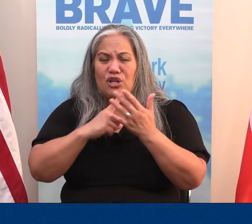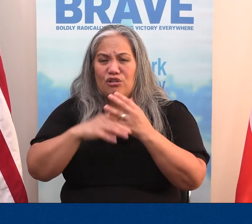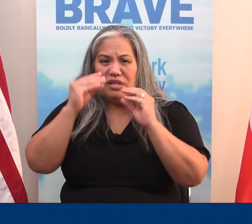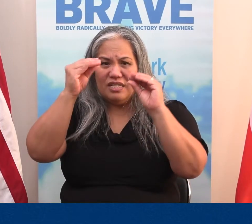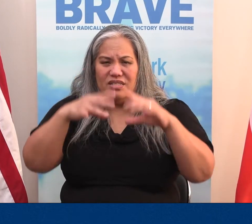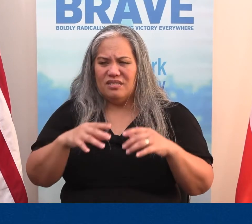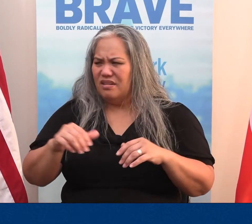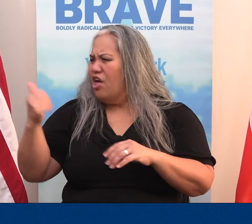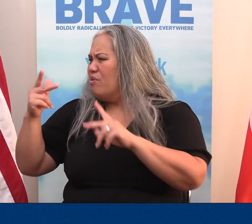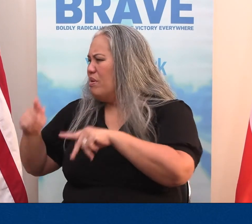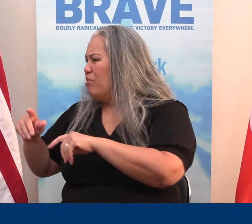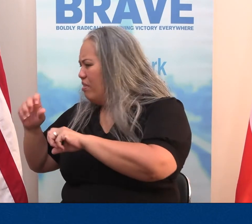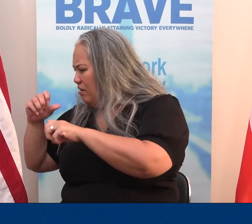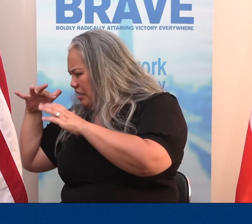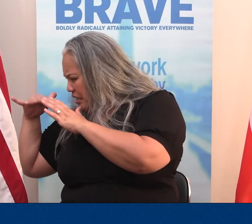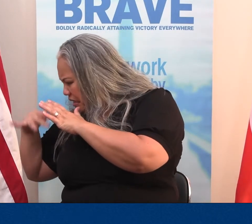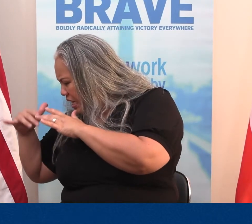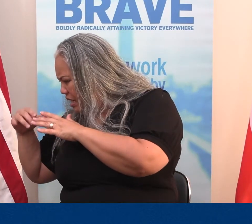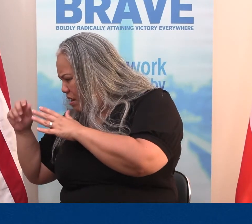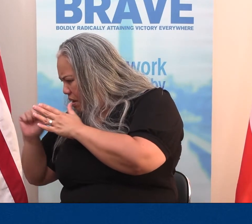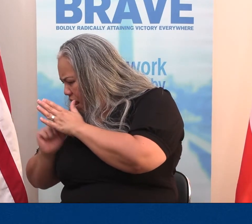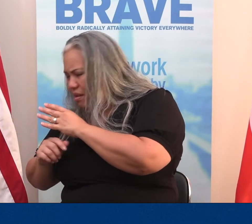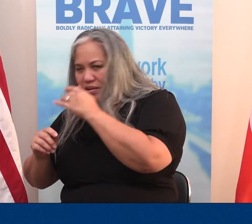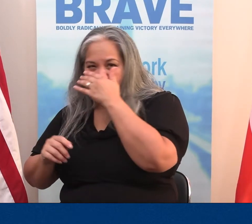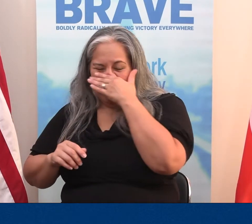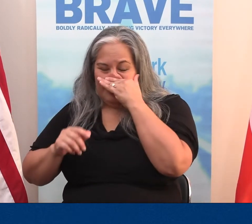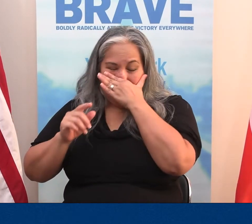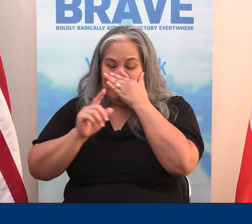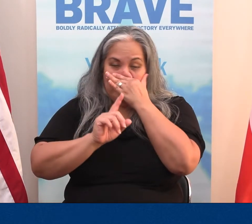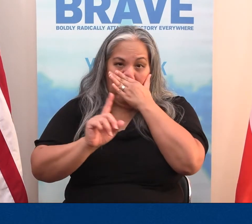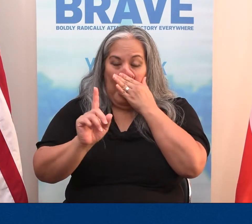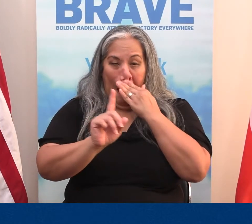talk to teachers. So as everybody else is working, you kind of mosey on up to teacher.